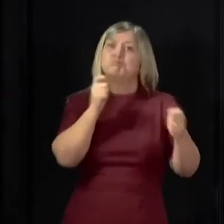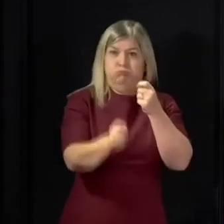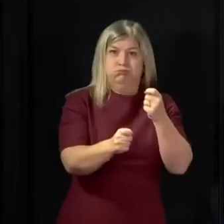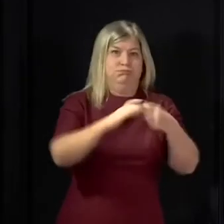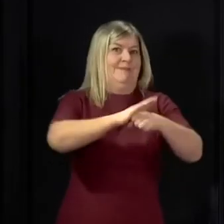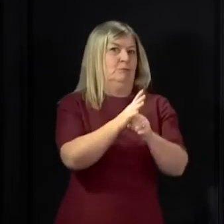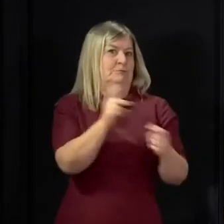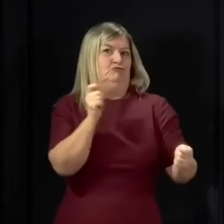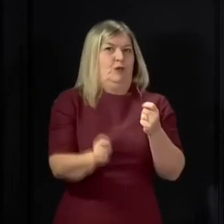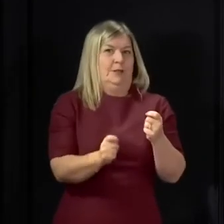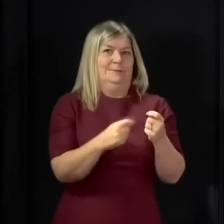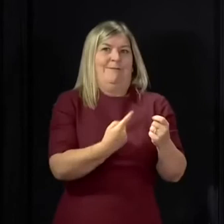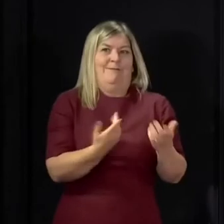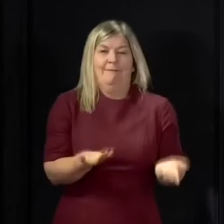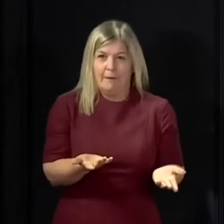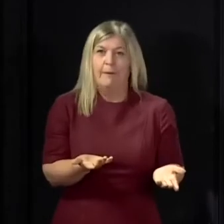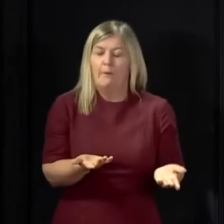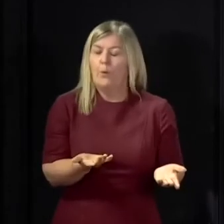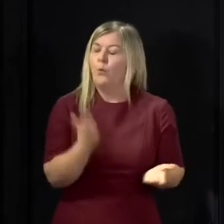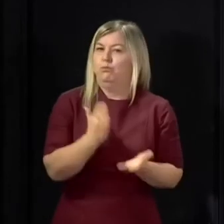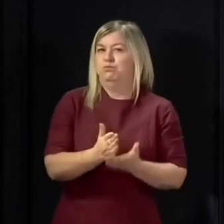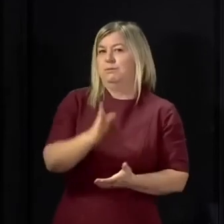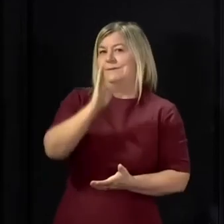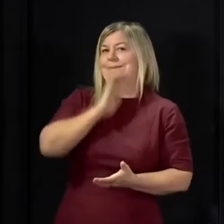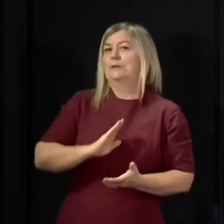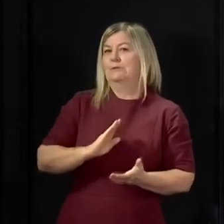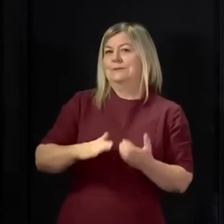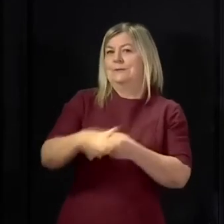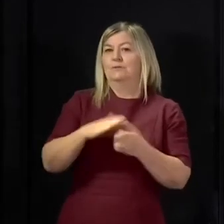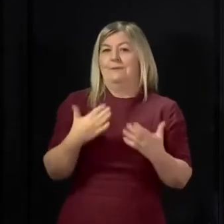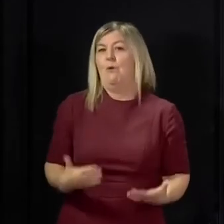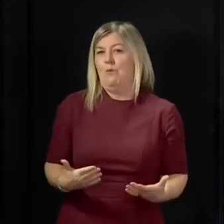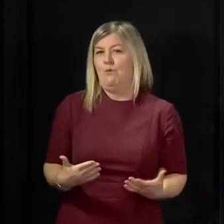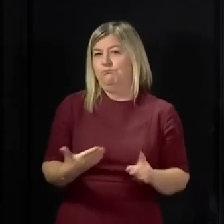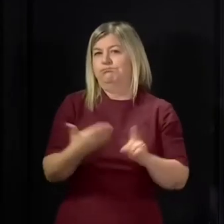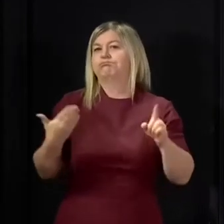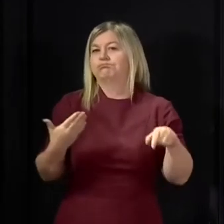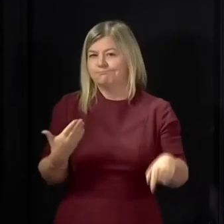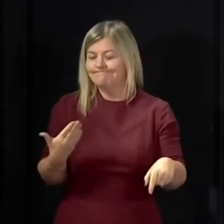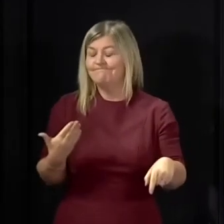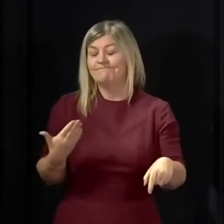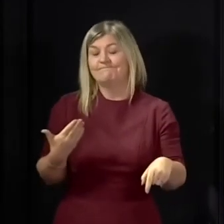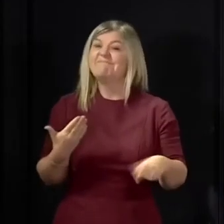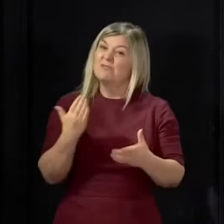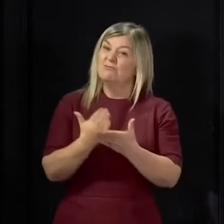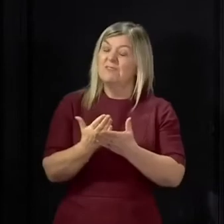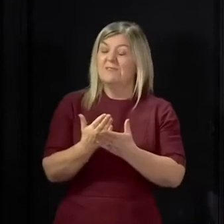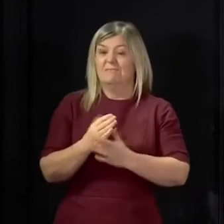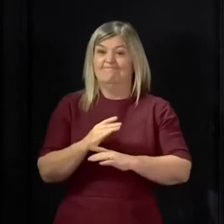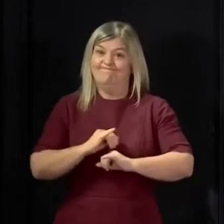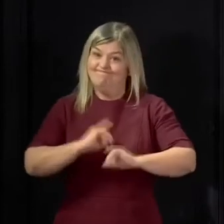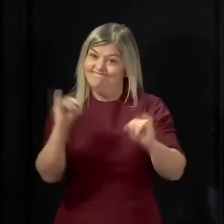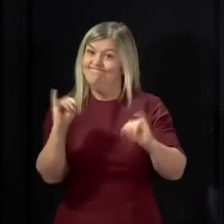we do now face a very serious situation. It is in fact probably the most serious and